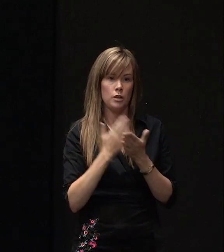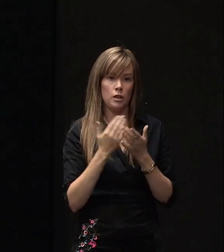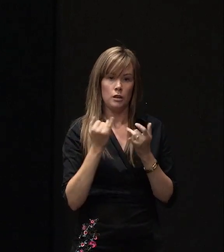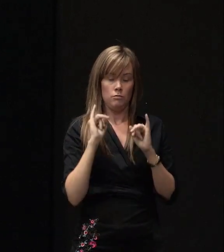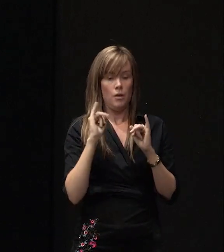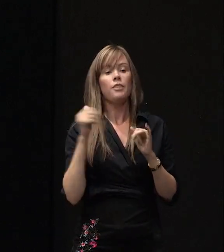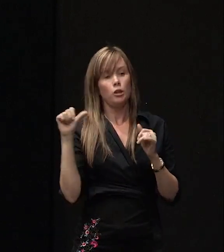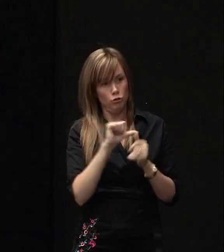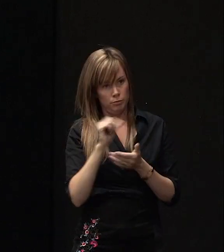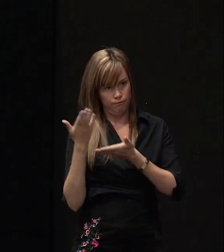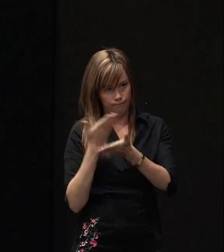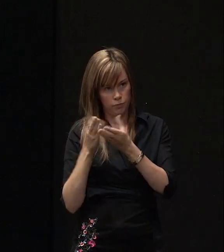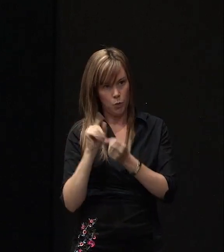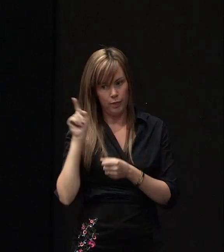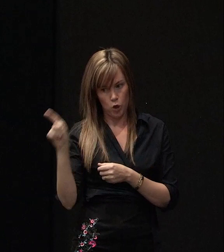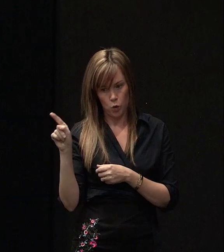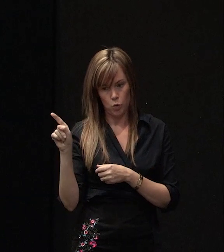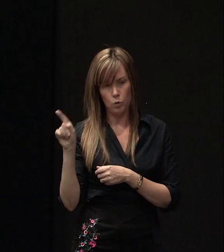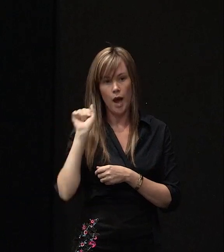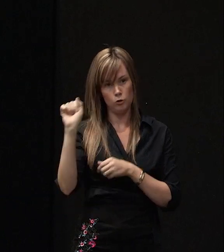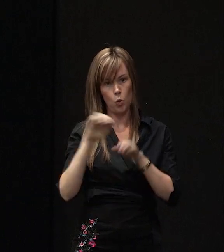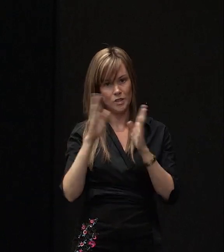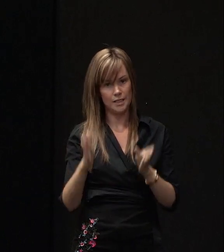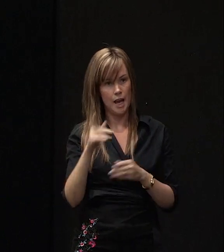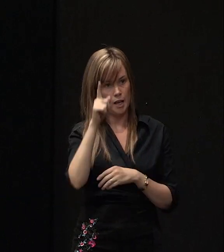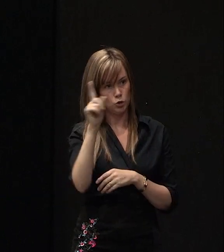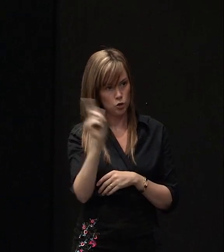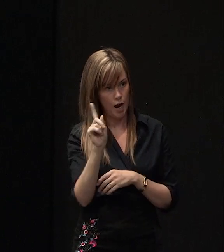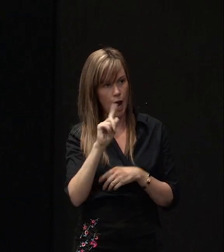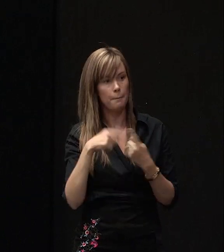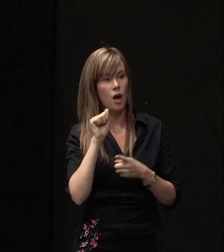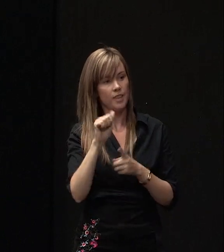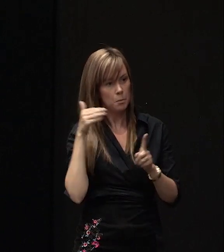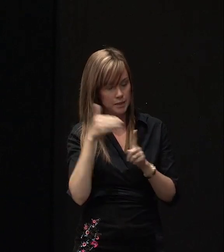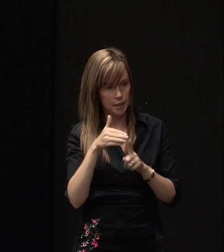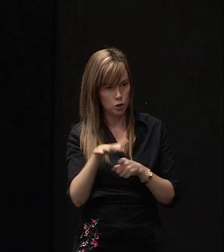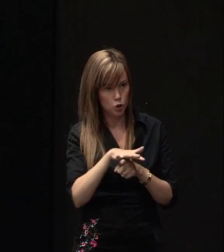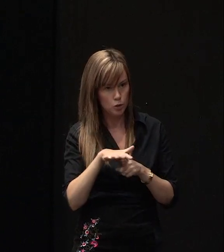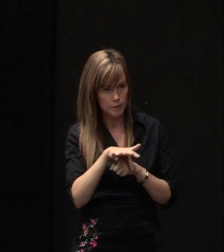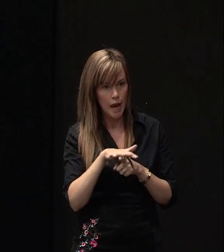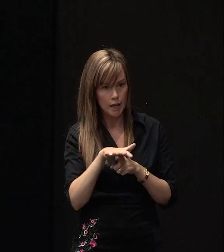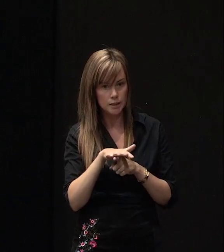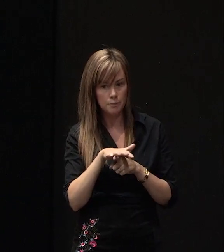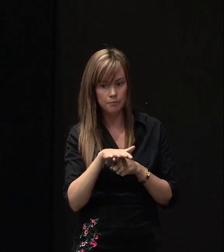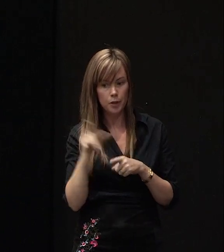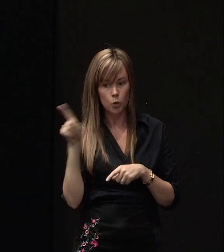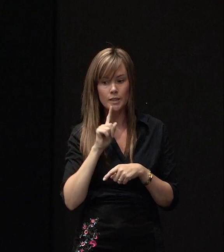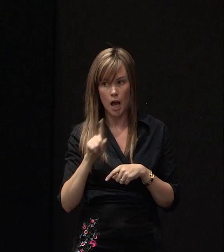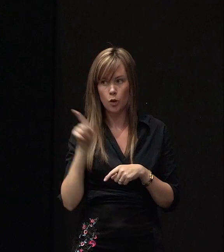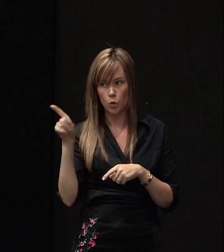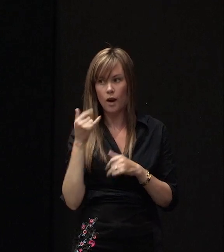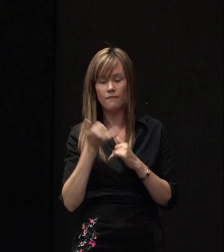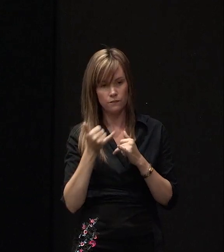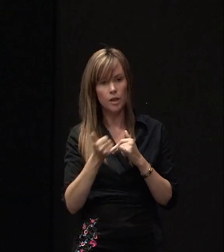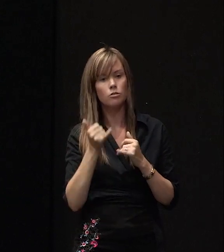should be talking to you guys at your stands today about what their particular circumstances are and you are saying you are very sympathetic to